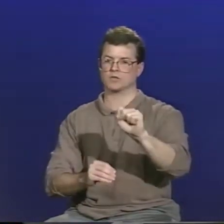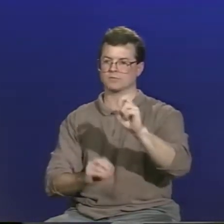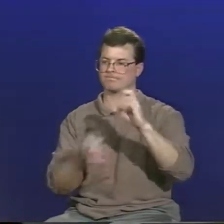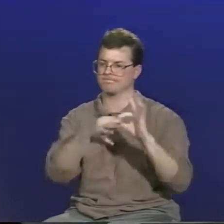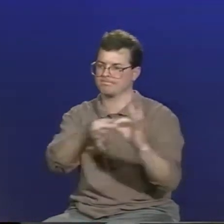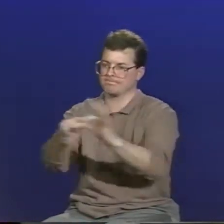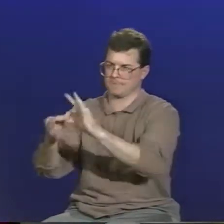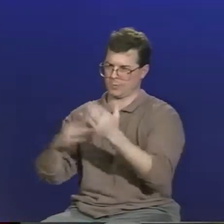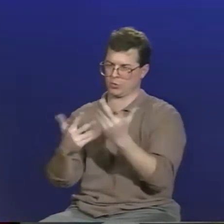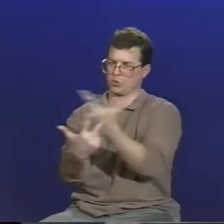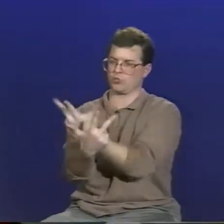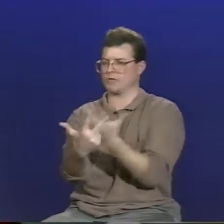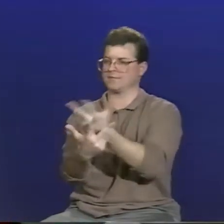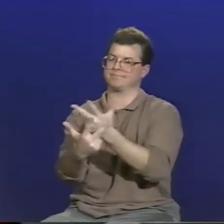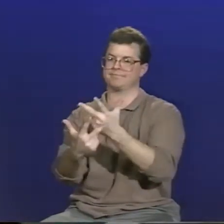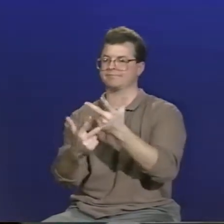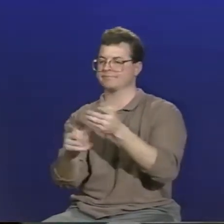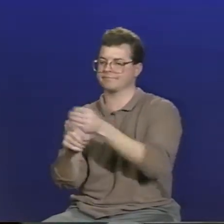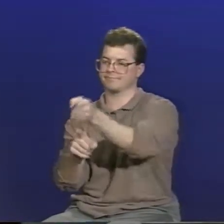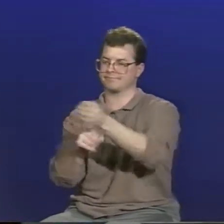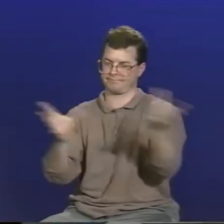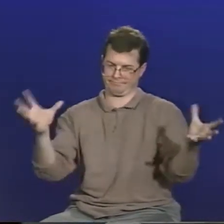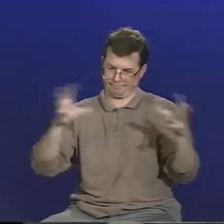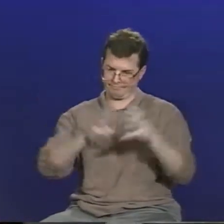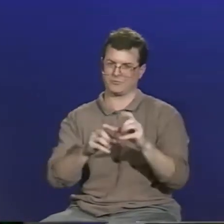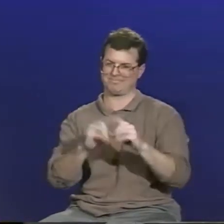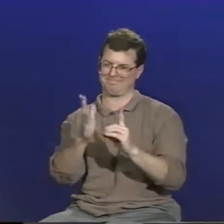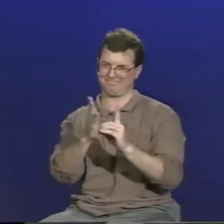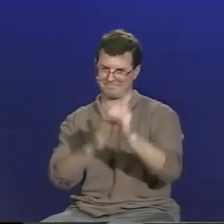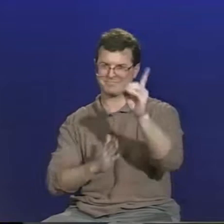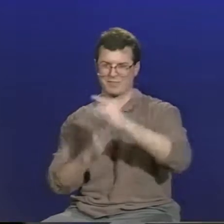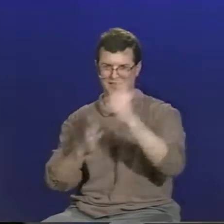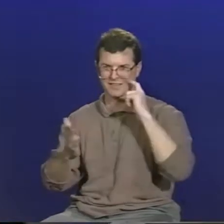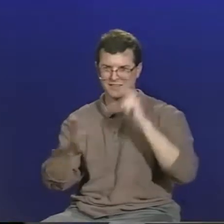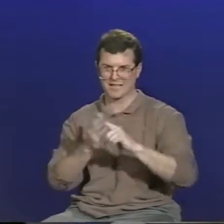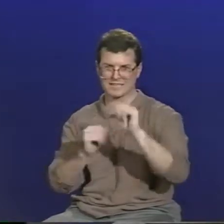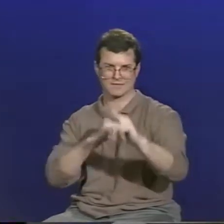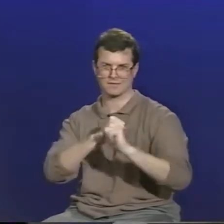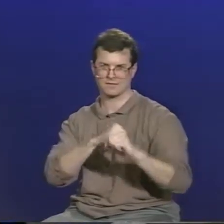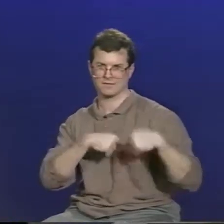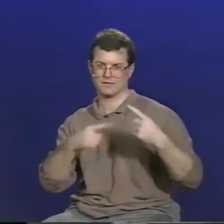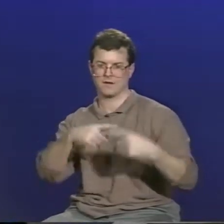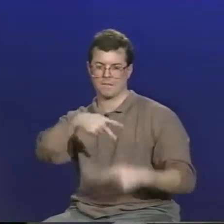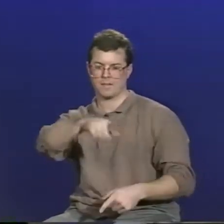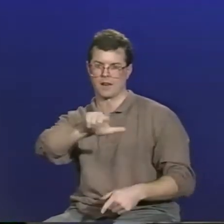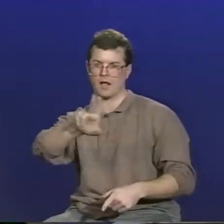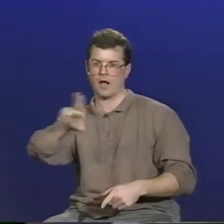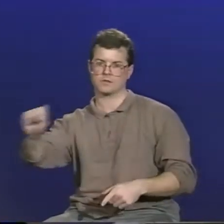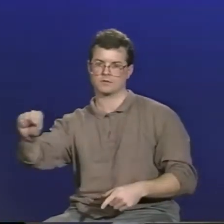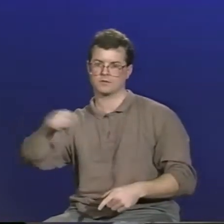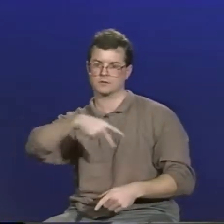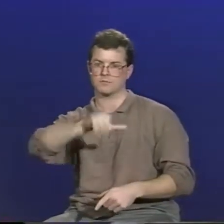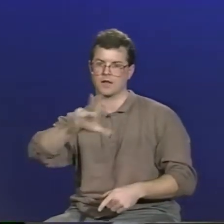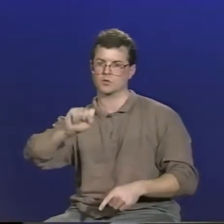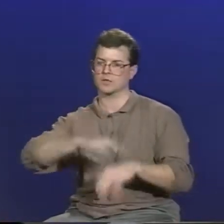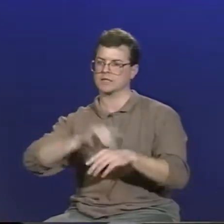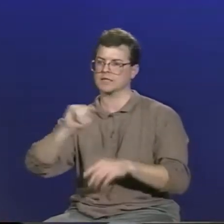Over the past 10 years, we've seen more coalitions among the three organizations being